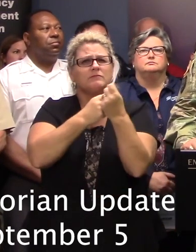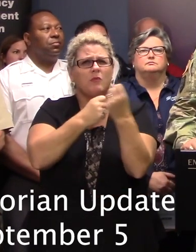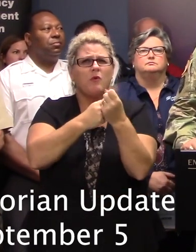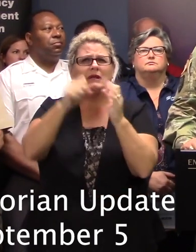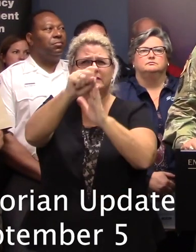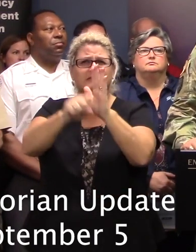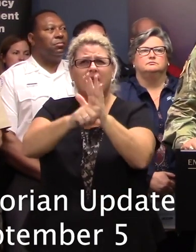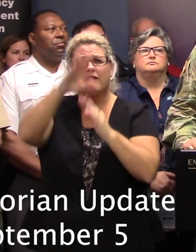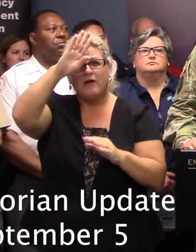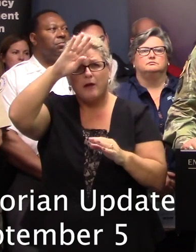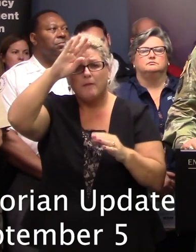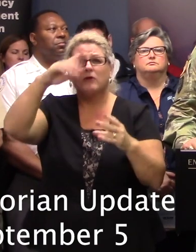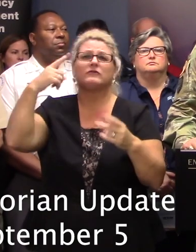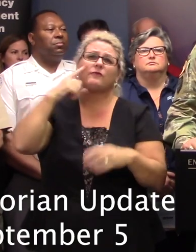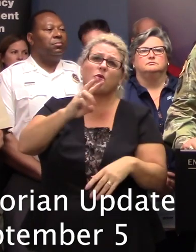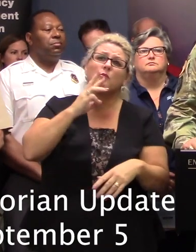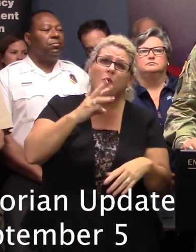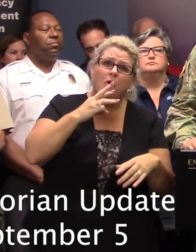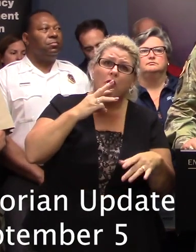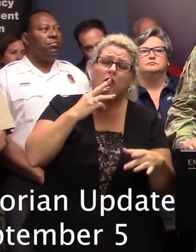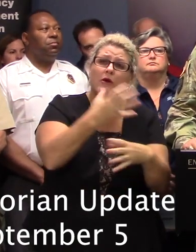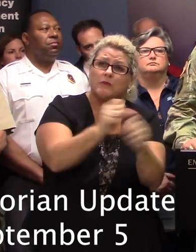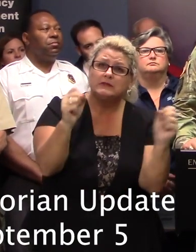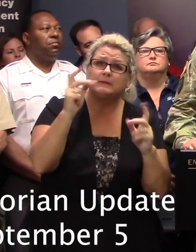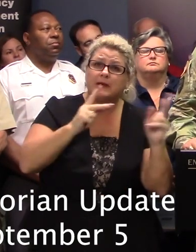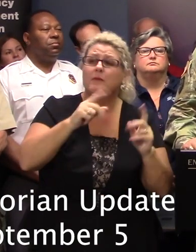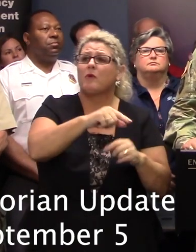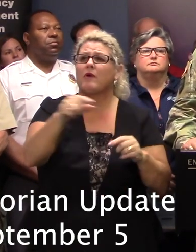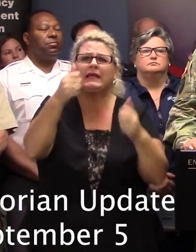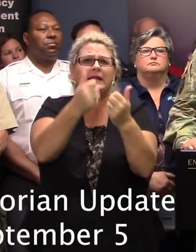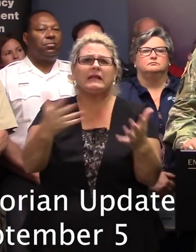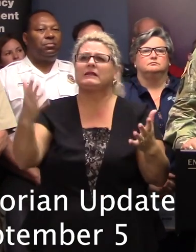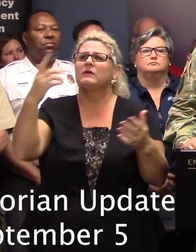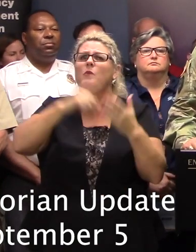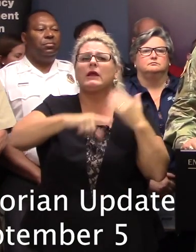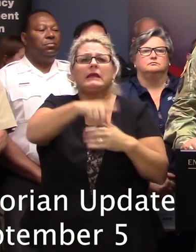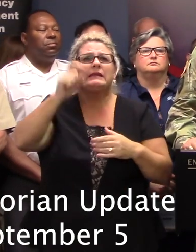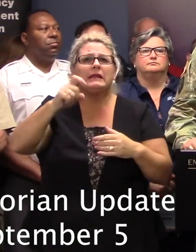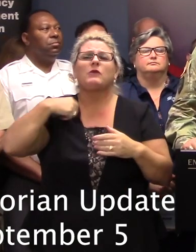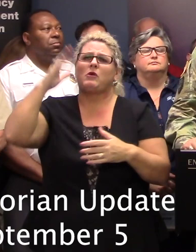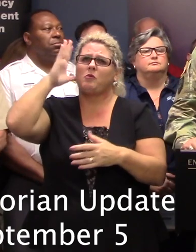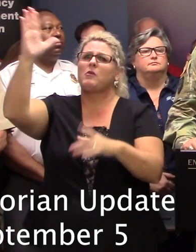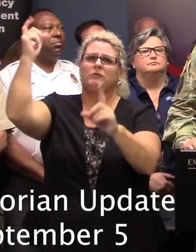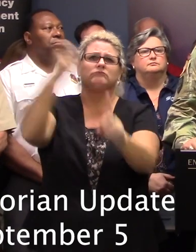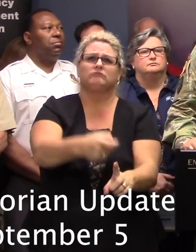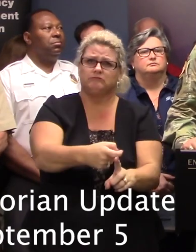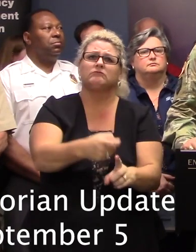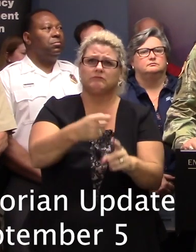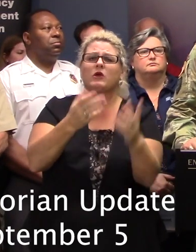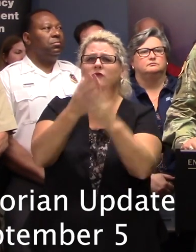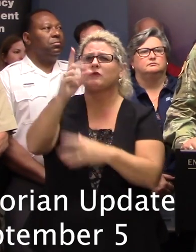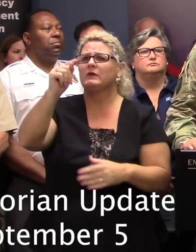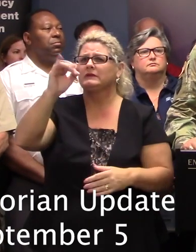marshal in aquatic search and rescue. We continue to monitor the assets that are available to us through Title X or other foreign assets